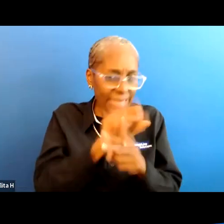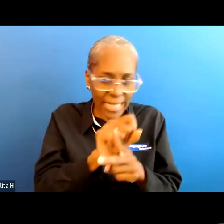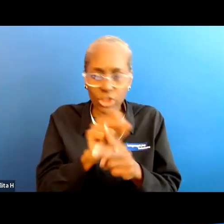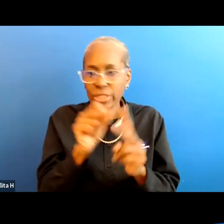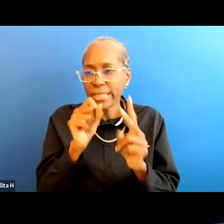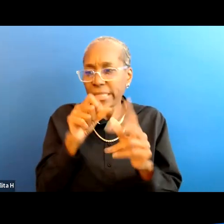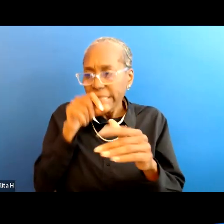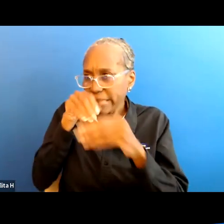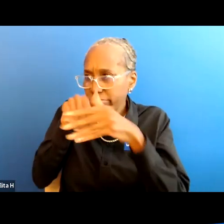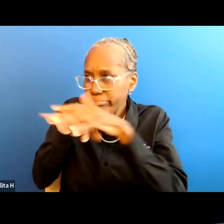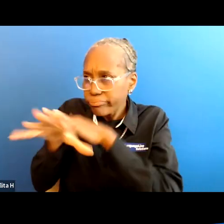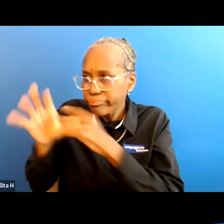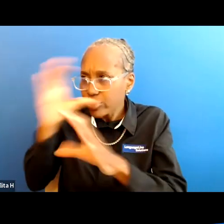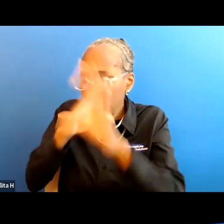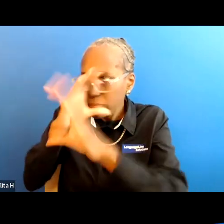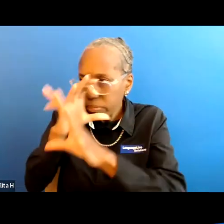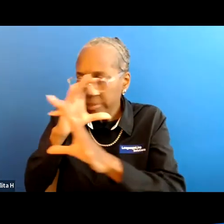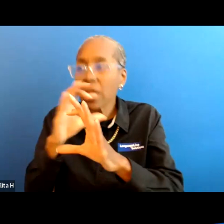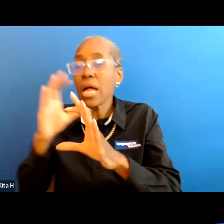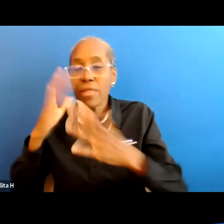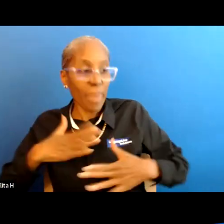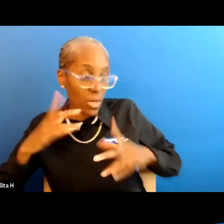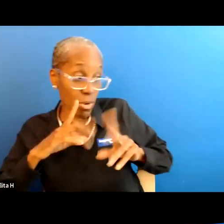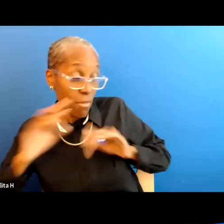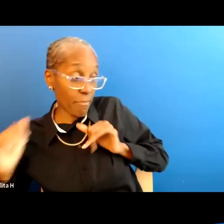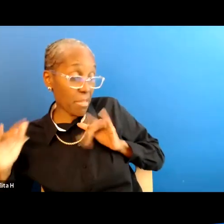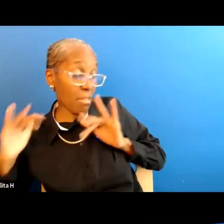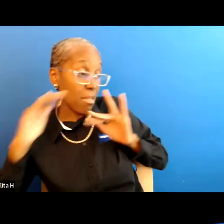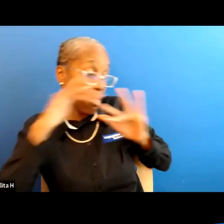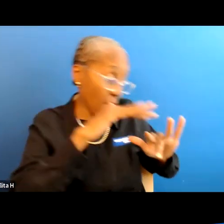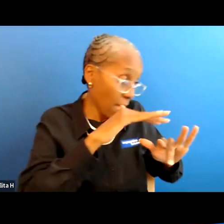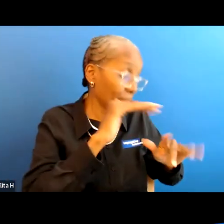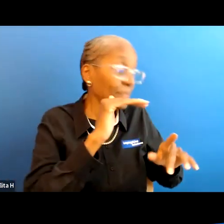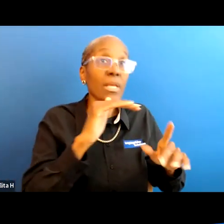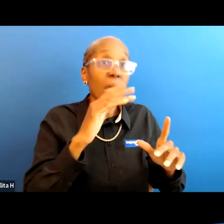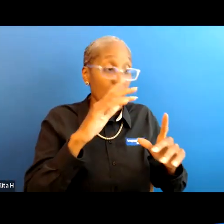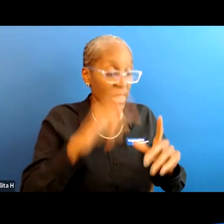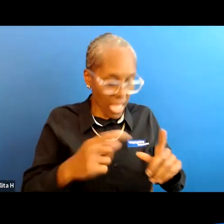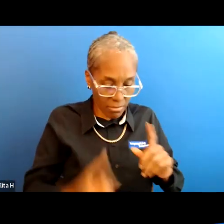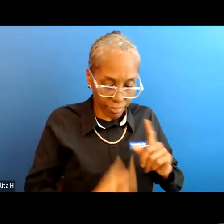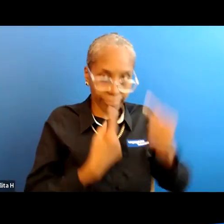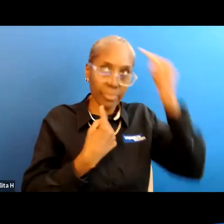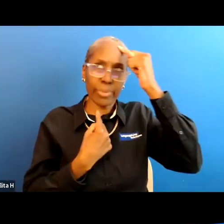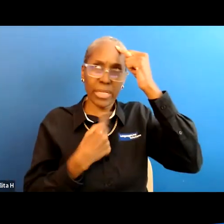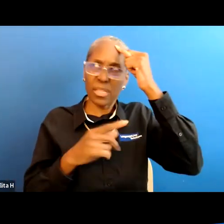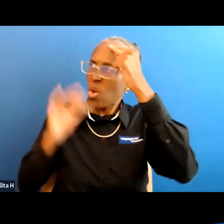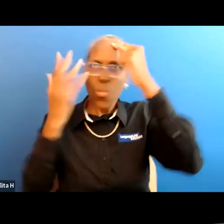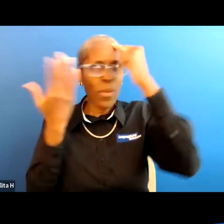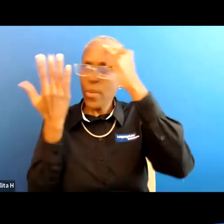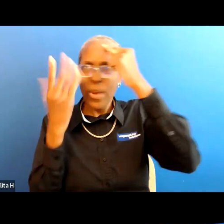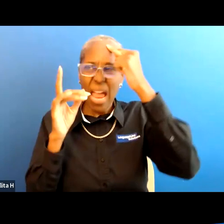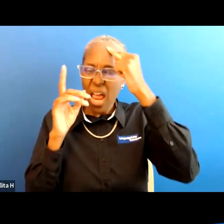detects something in the body that shouldn't be there and the body sends that message to the brain the brain says uh-oh activate